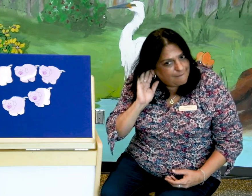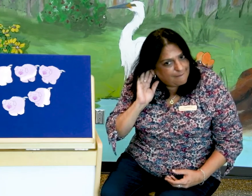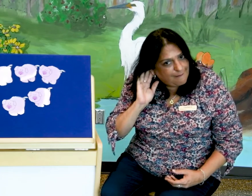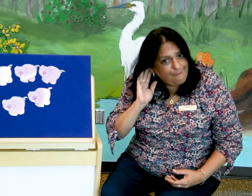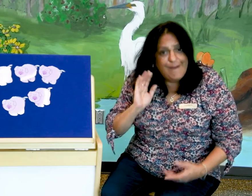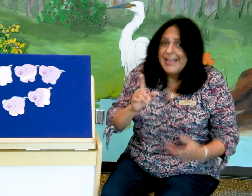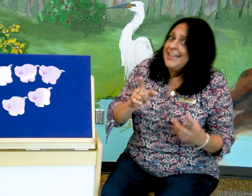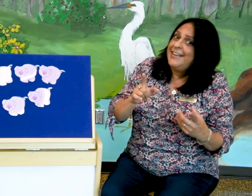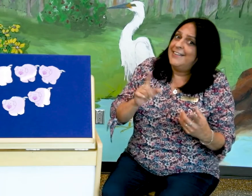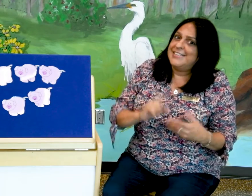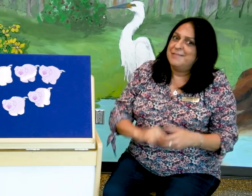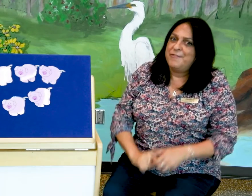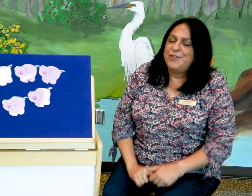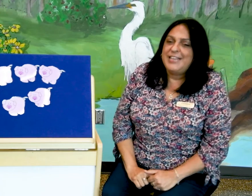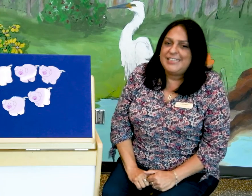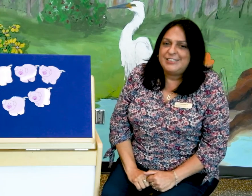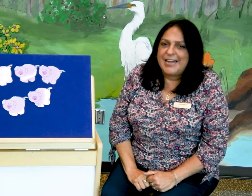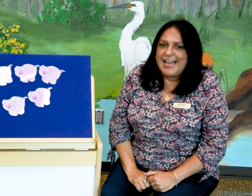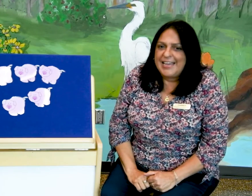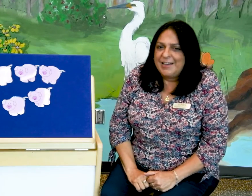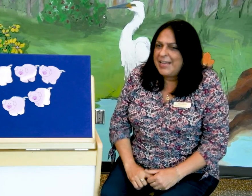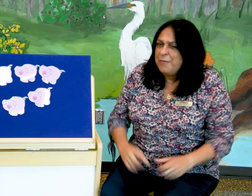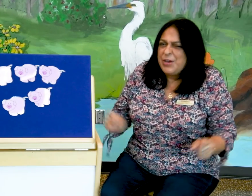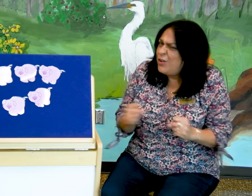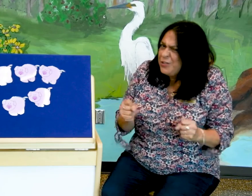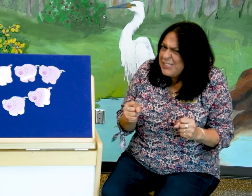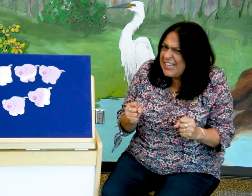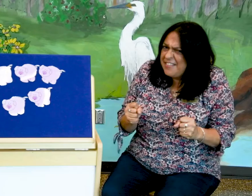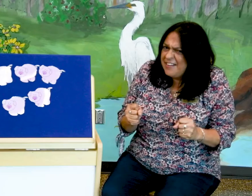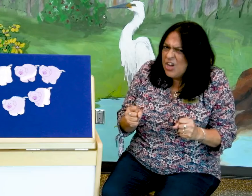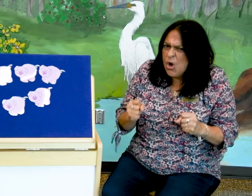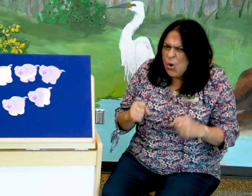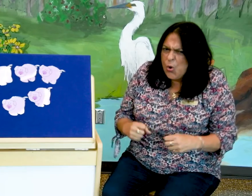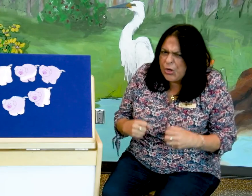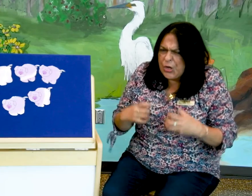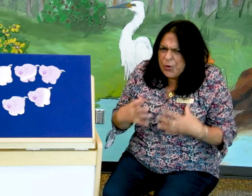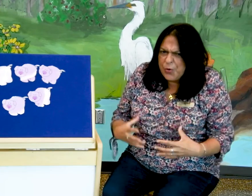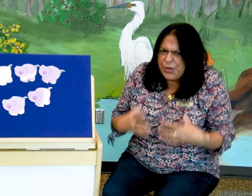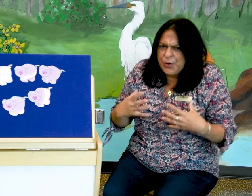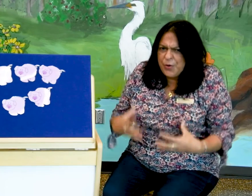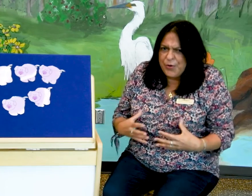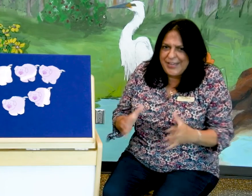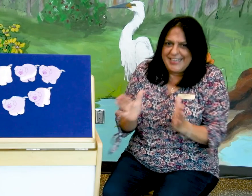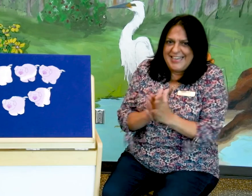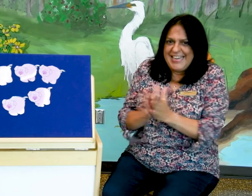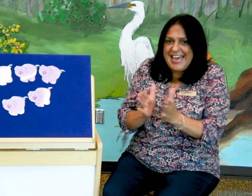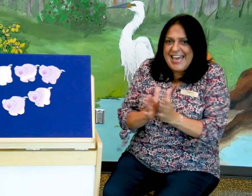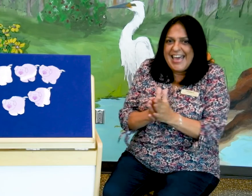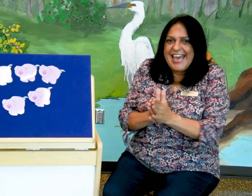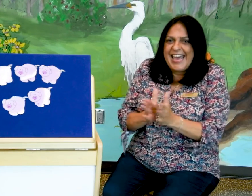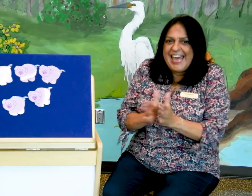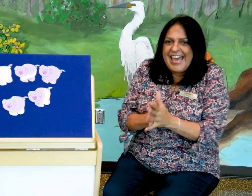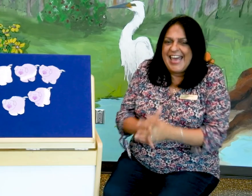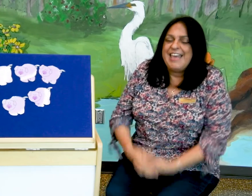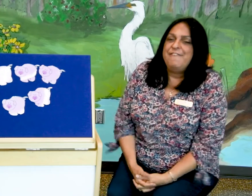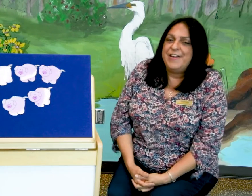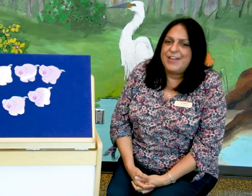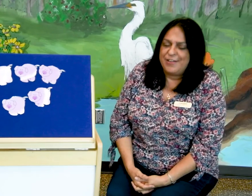Oh, I can hear that some of you did try. Can we all do it together? Oink, oink, oink. Yay! Very good.